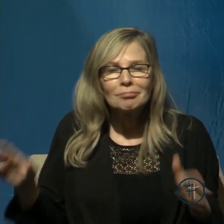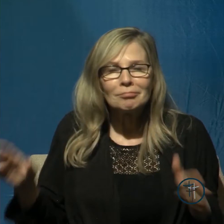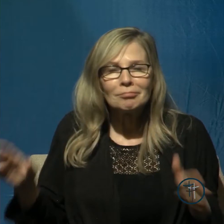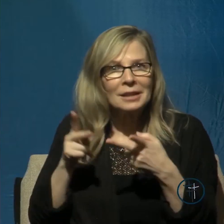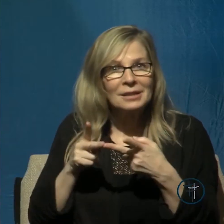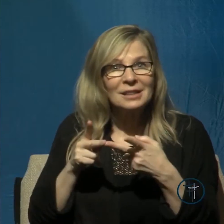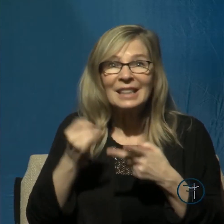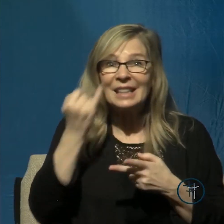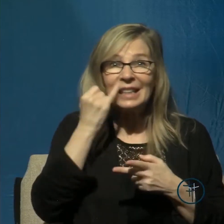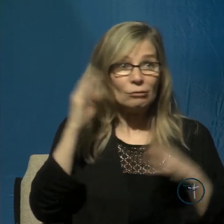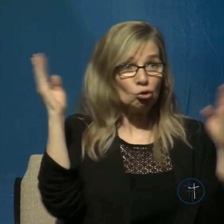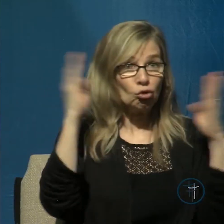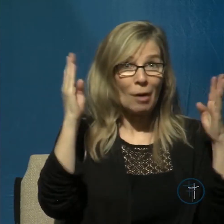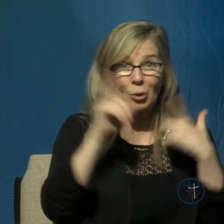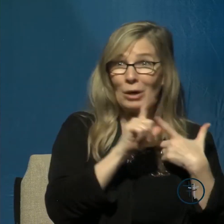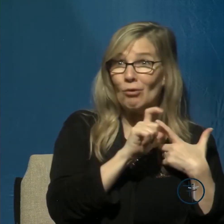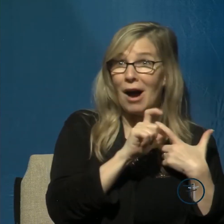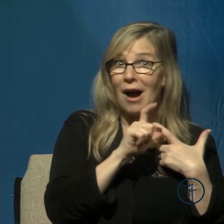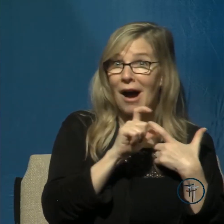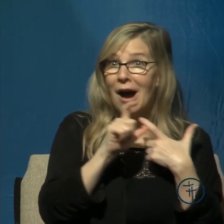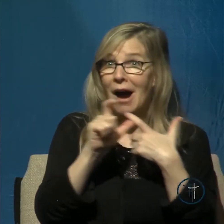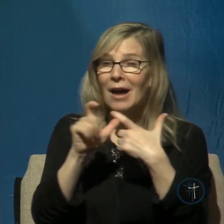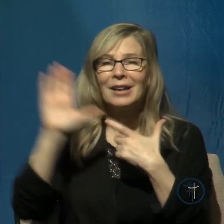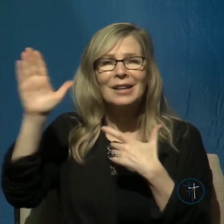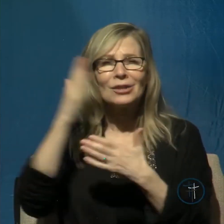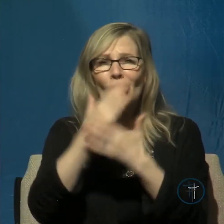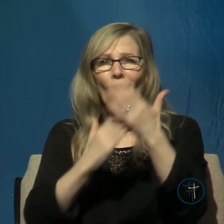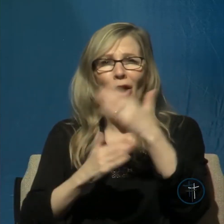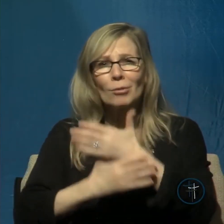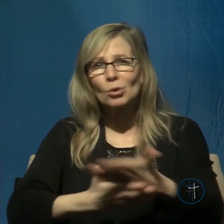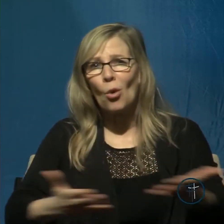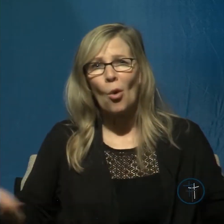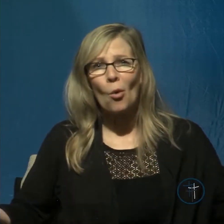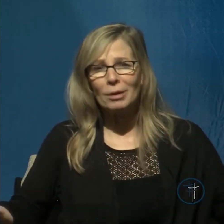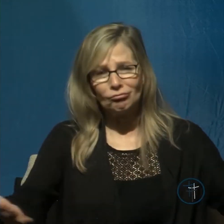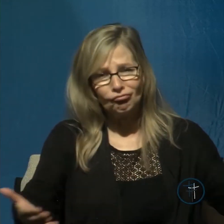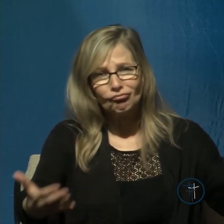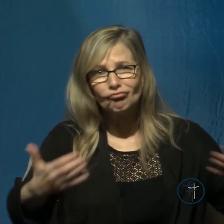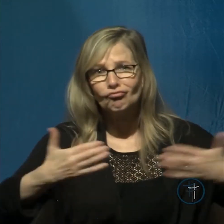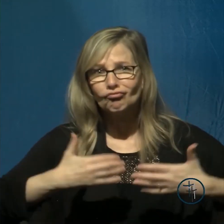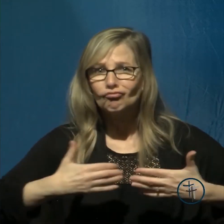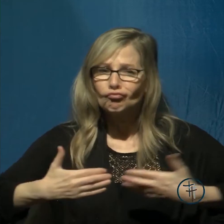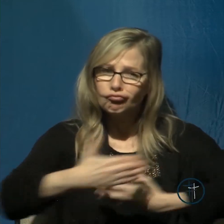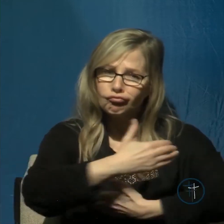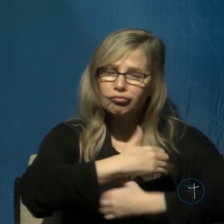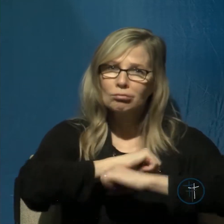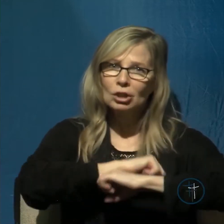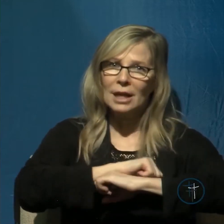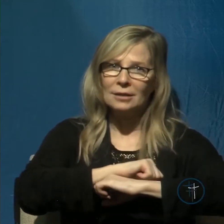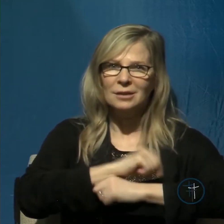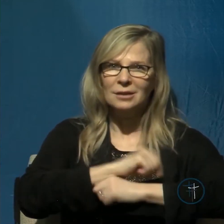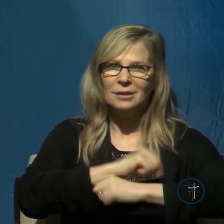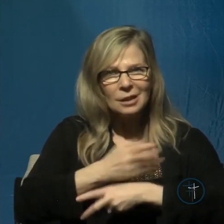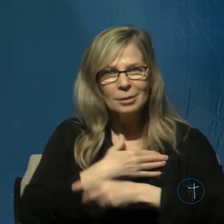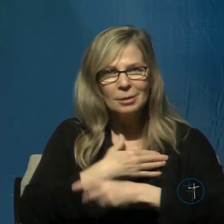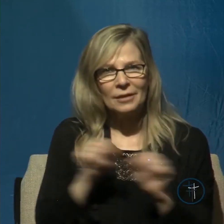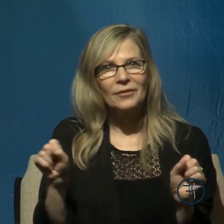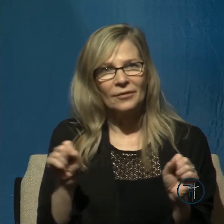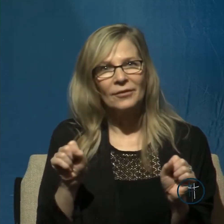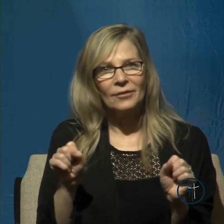one who when we run to him his arms are open he takes us in he protects us he keeps us safe Proverbs 18 10 the